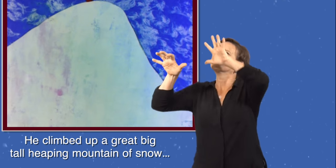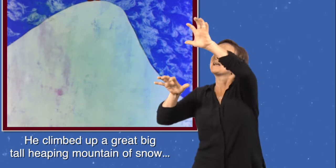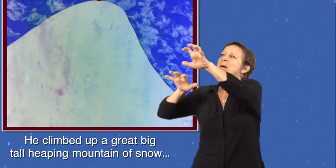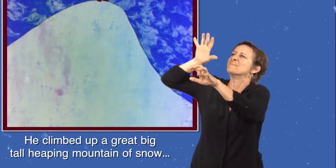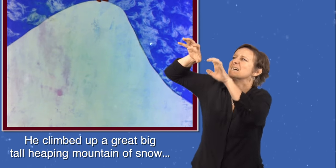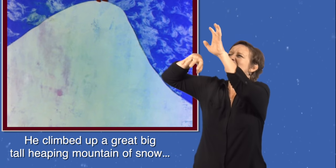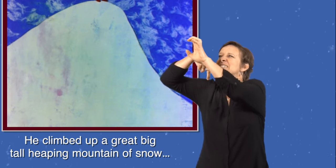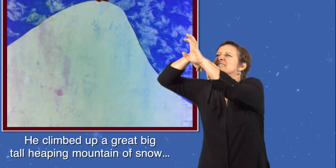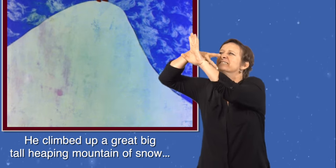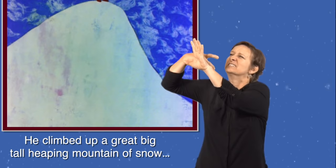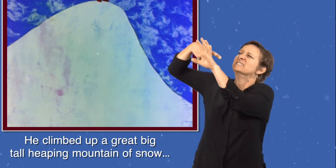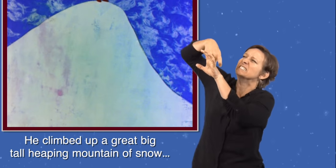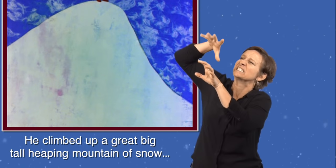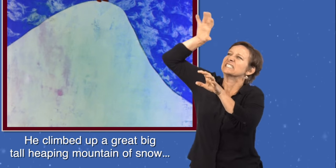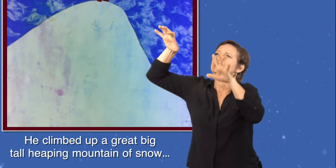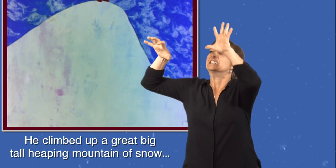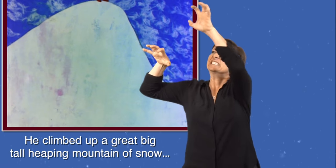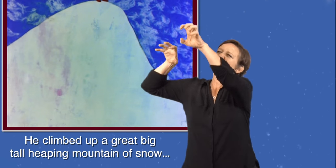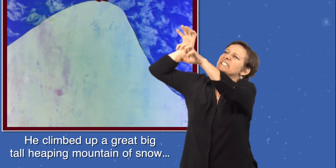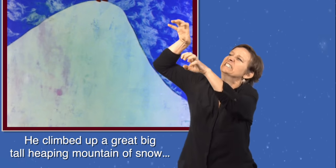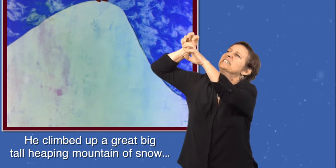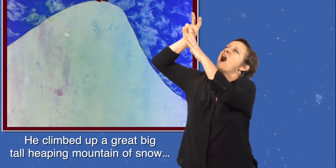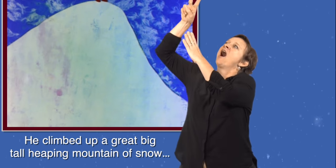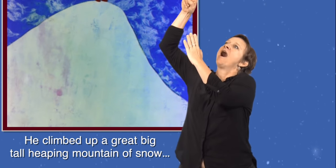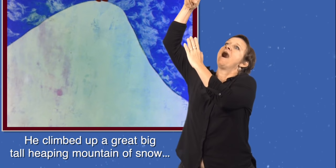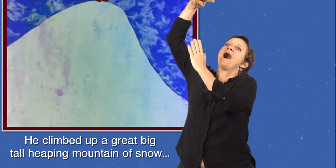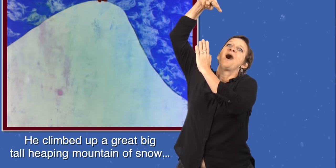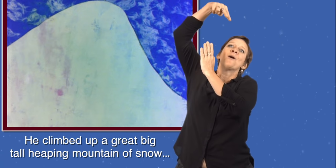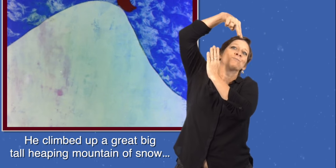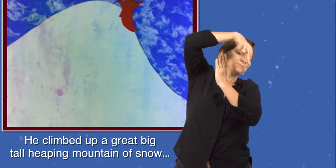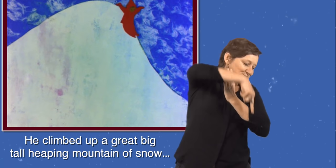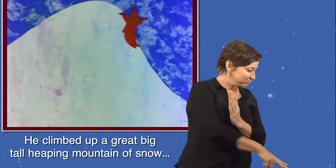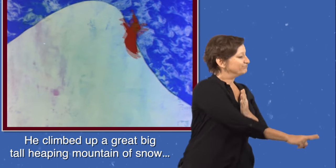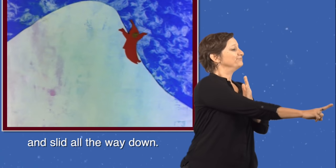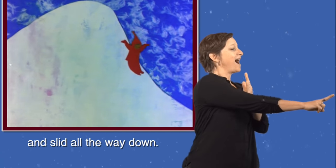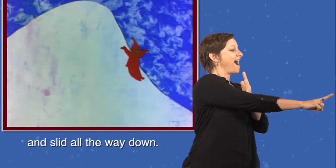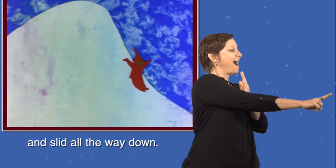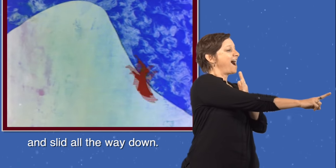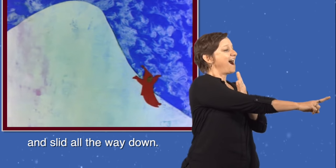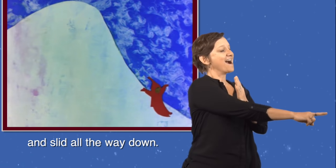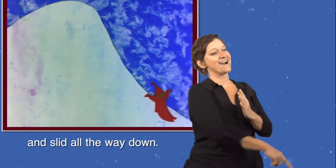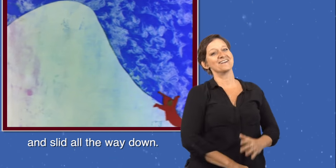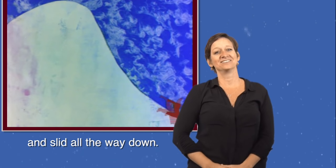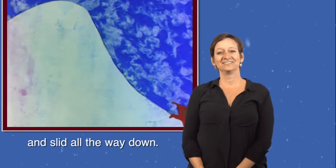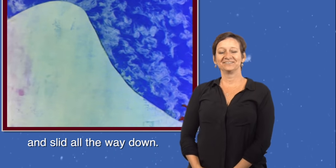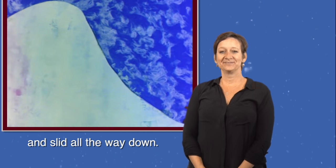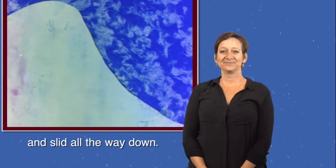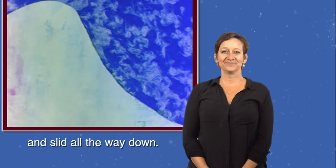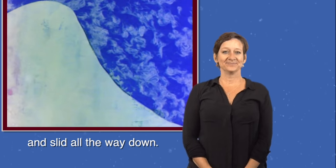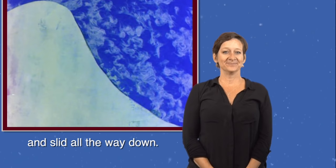tall, heaping mountain of snow. And slid all the way down.